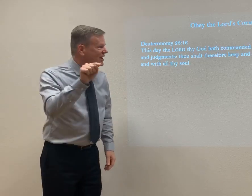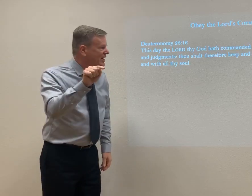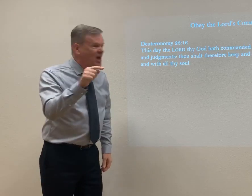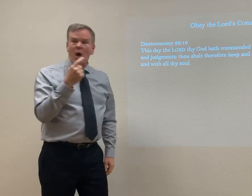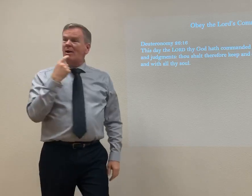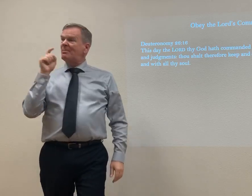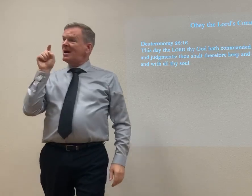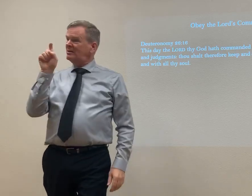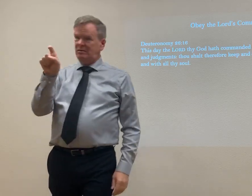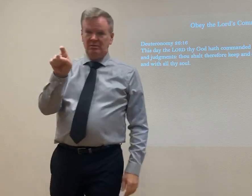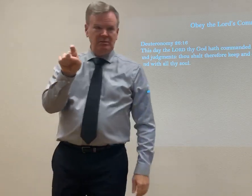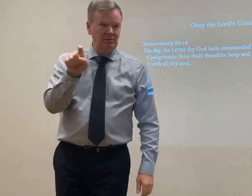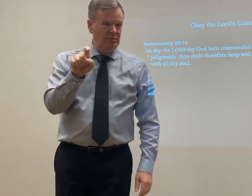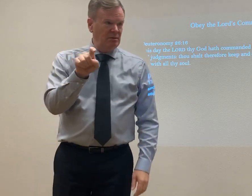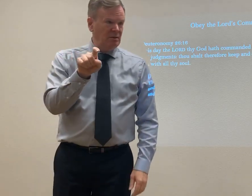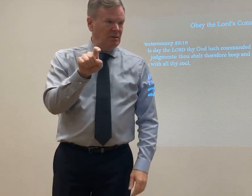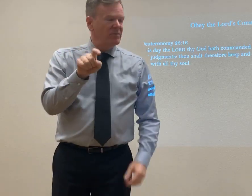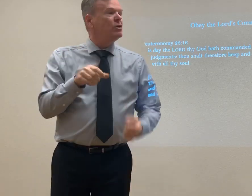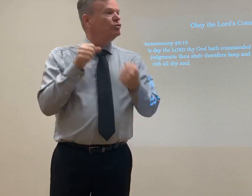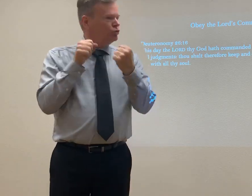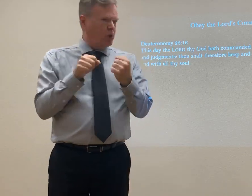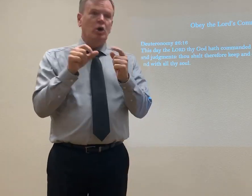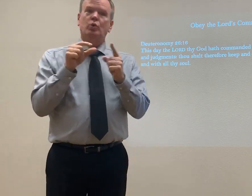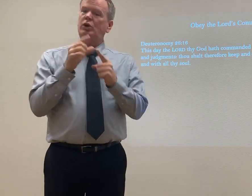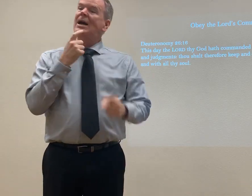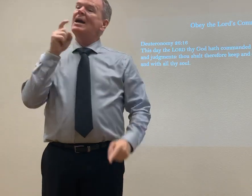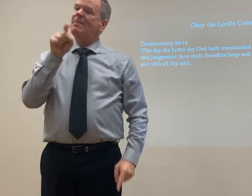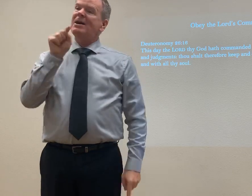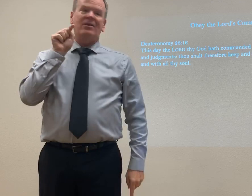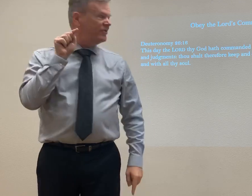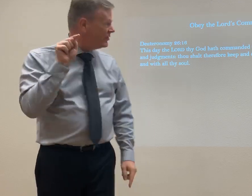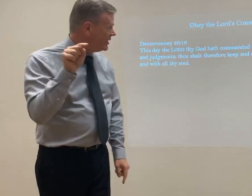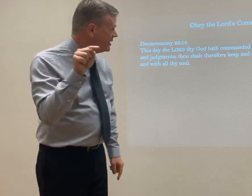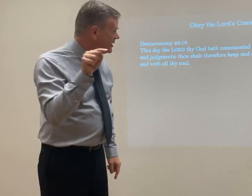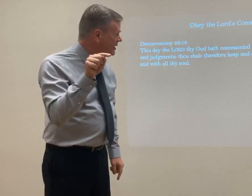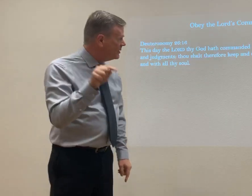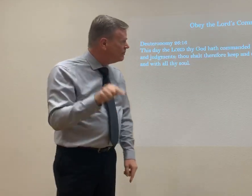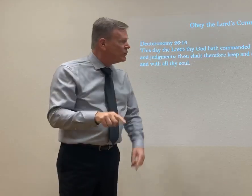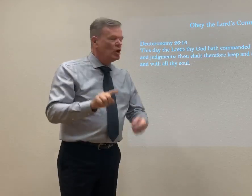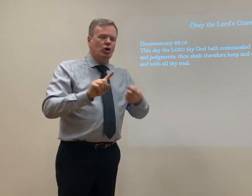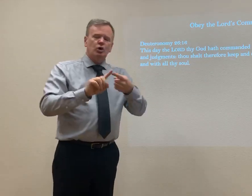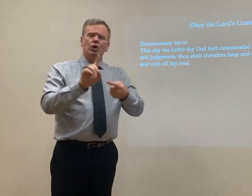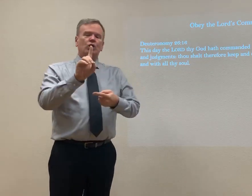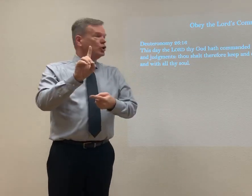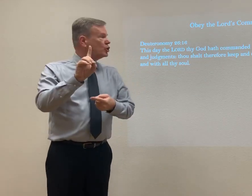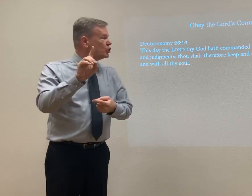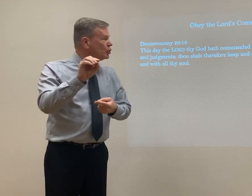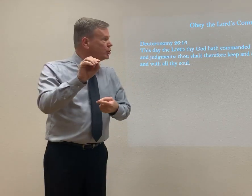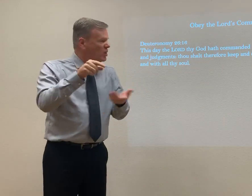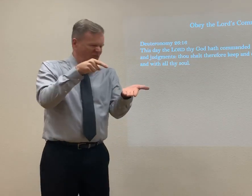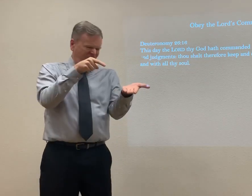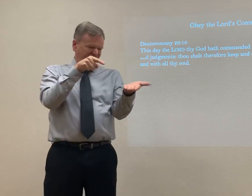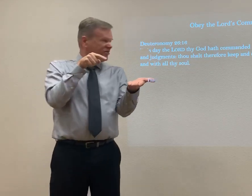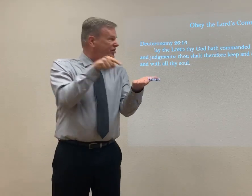commanded thee, that's a command is a strong word, commanded thee to do